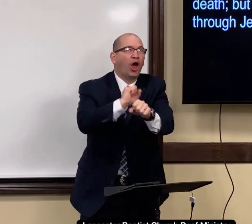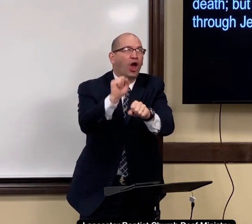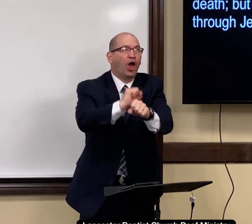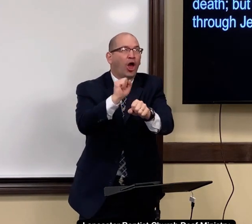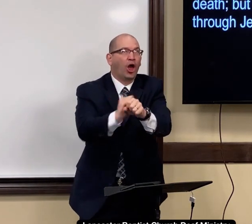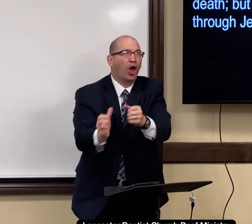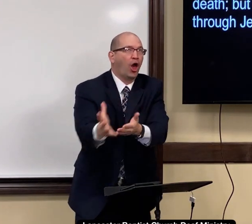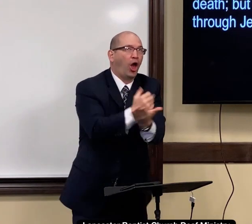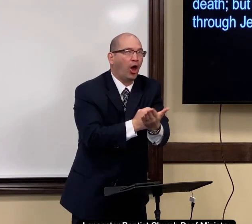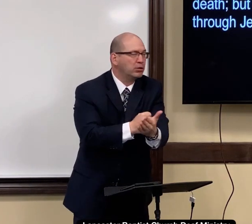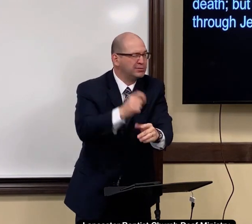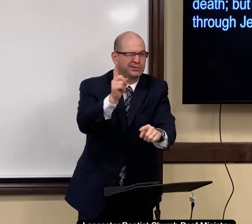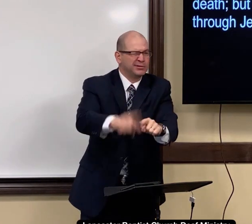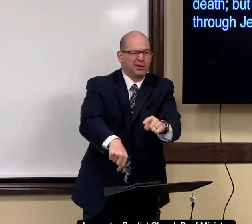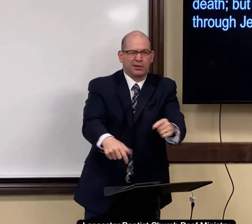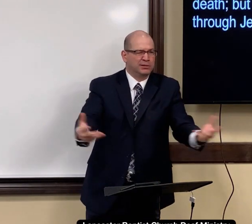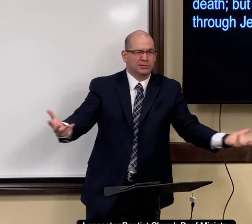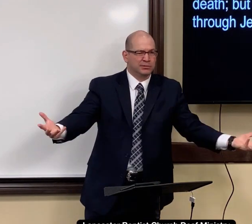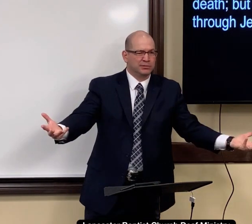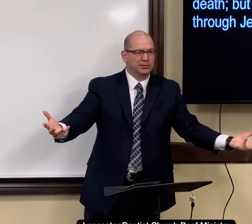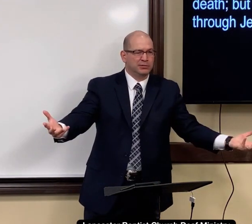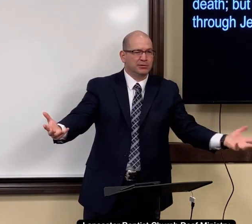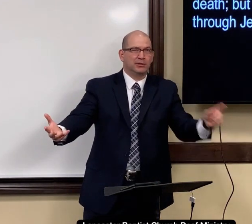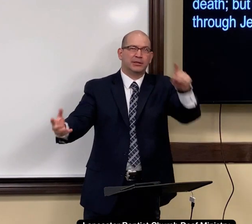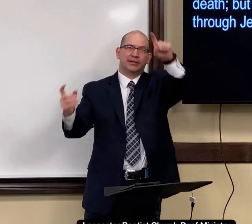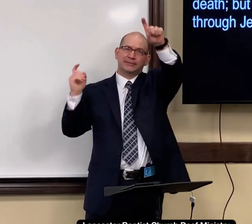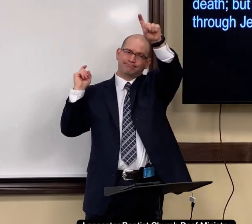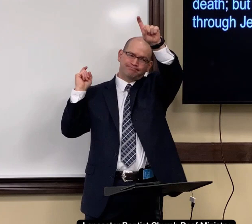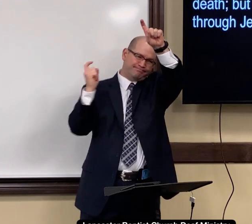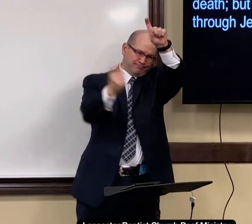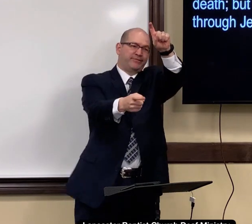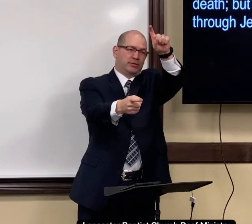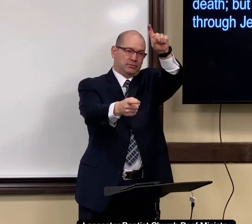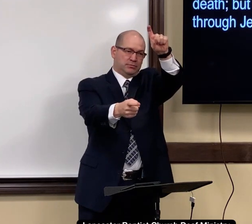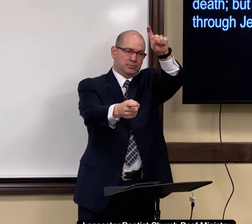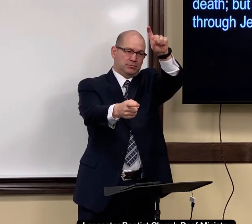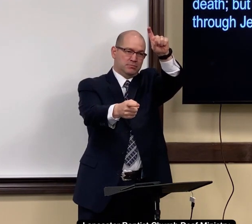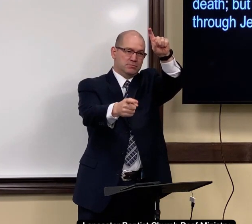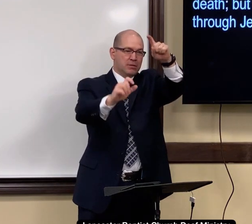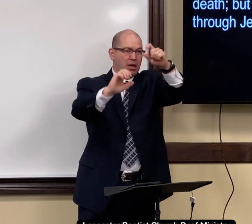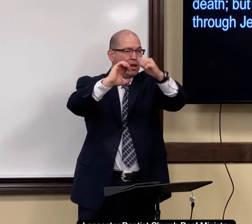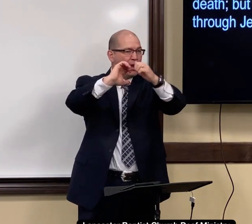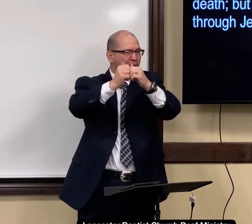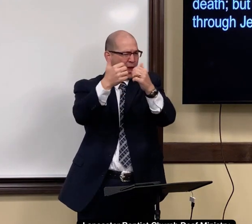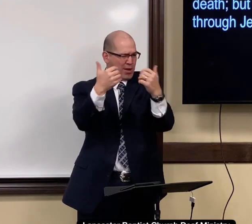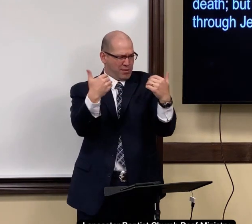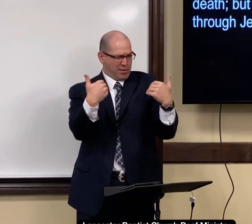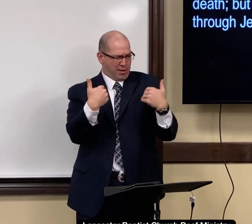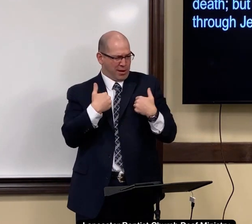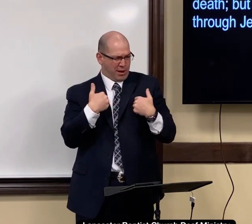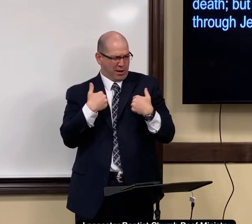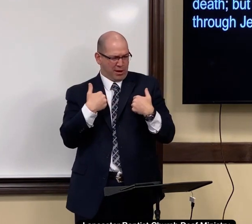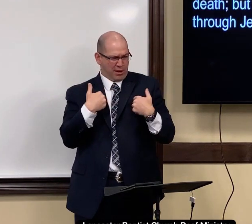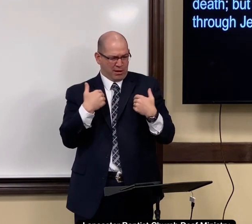You can't work. and earn this gift it's something that he gives to you but how